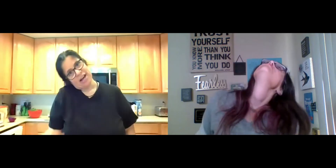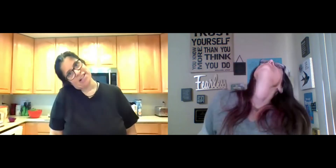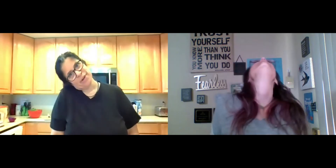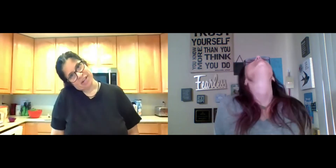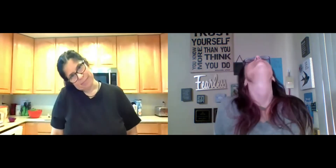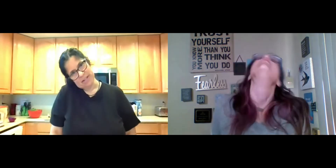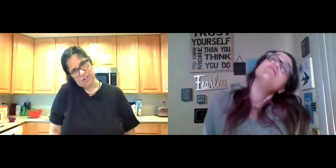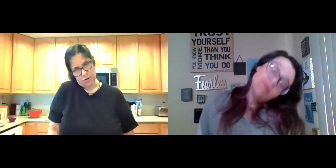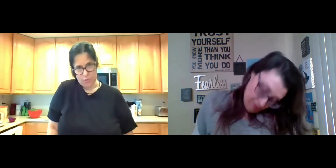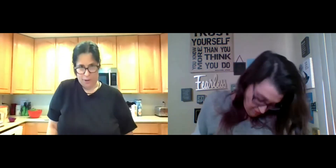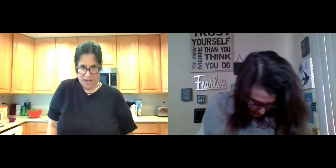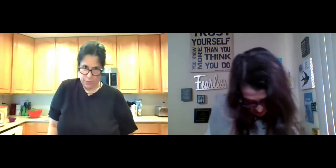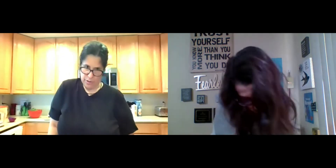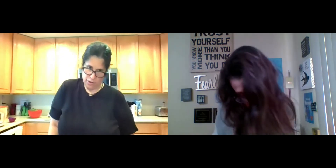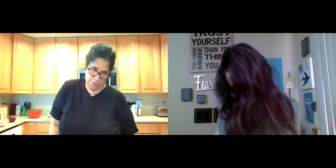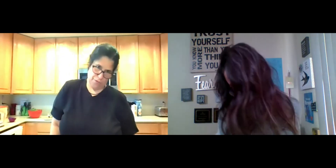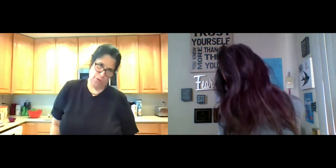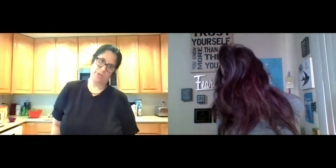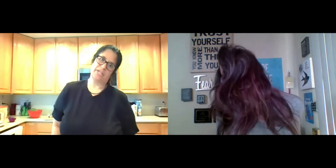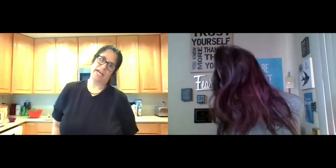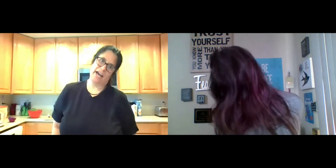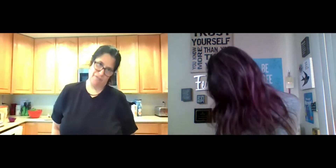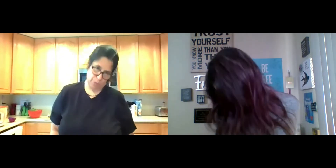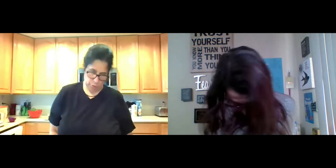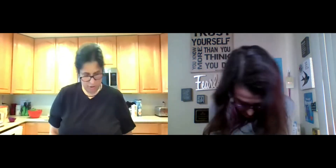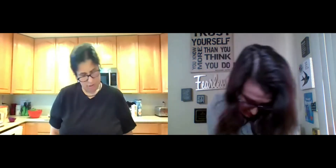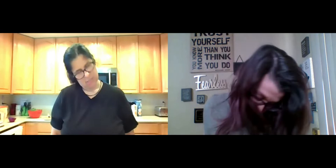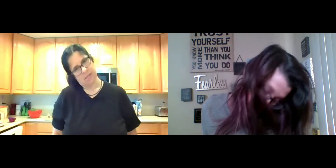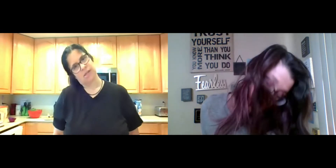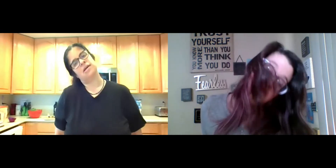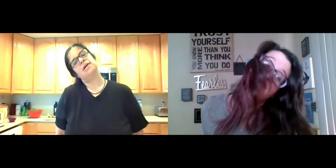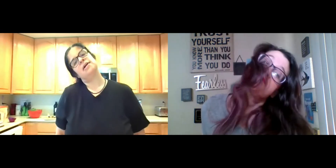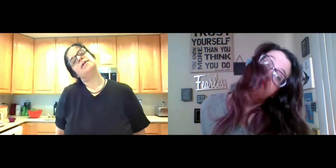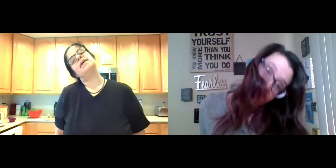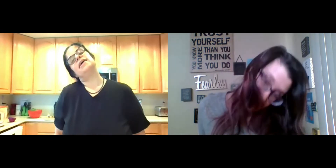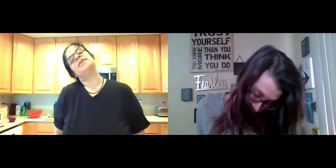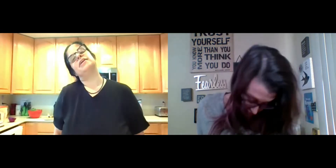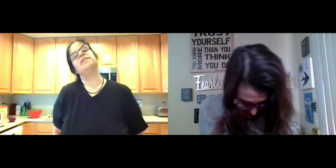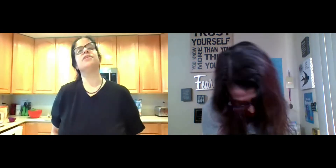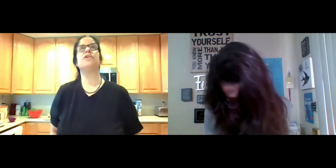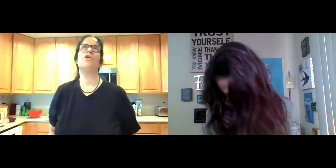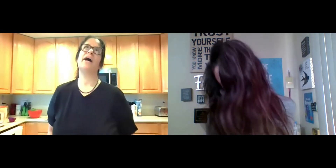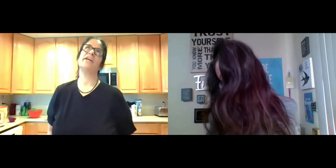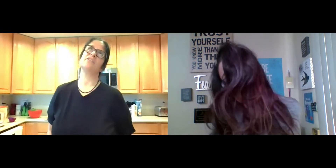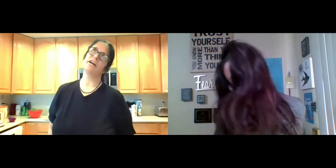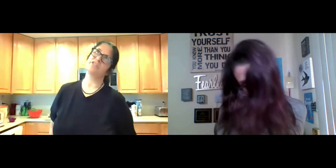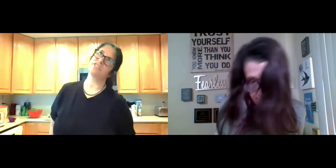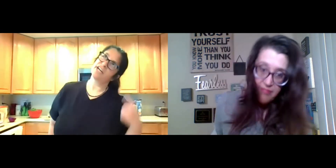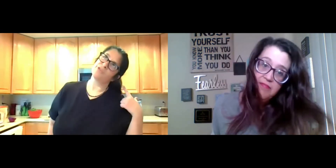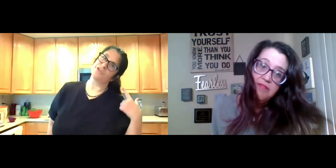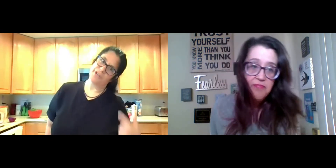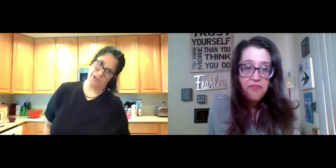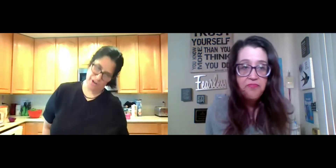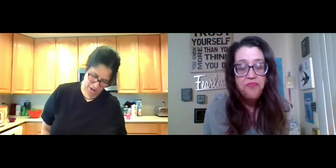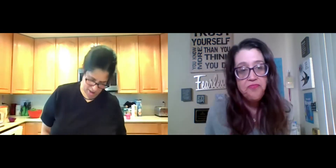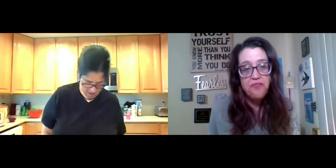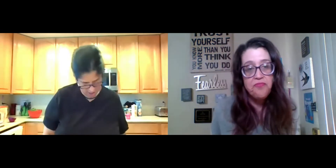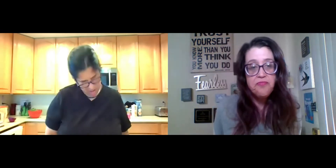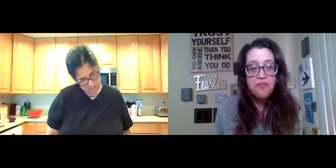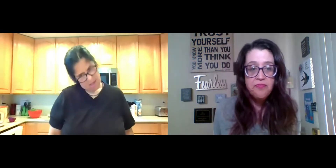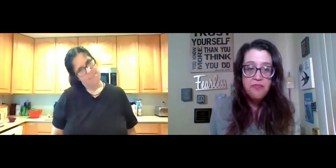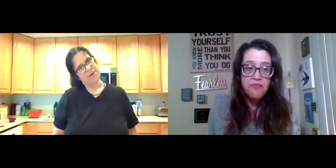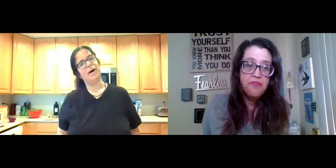So I highly recommend don't go backward, go forward and half moons. And then you can go back to the other side with your ear,